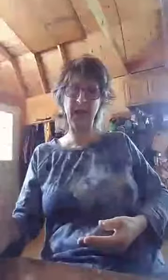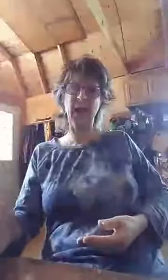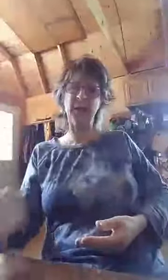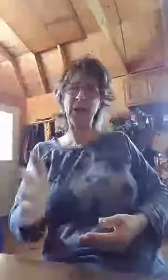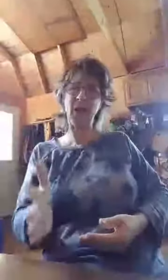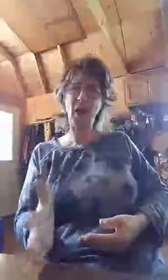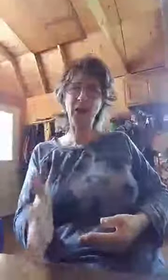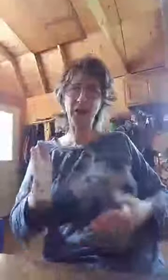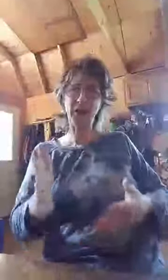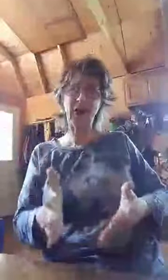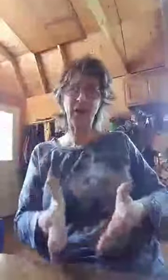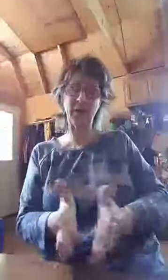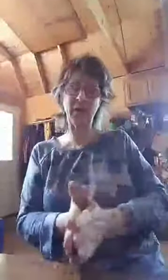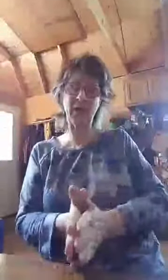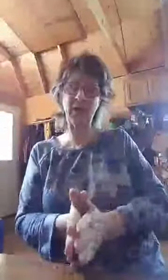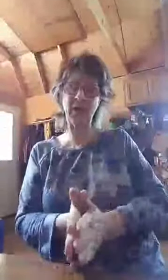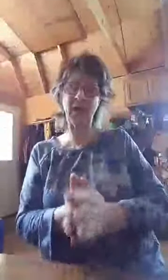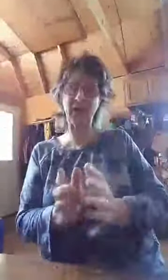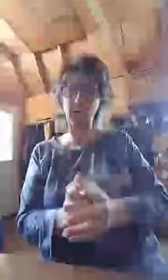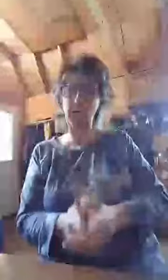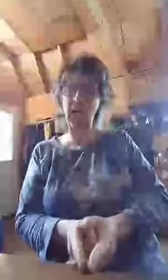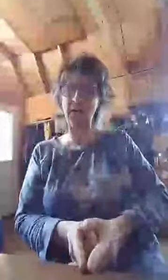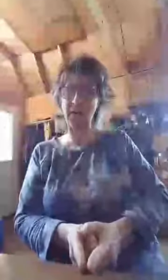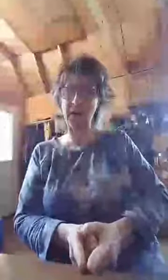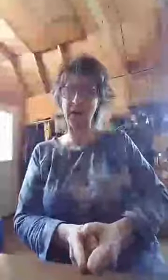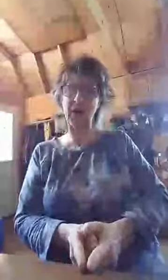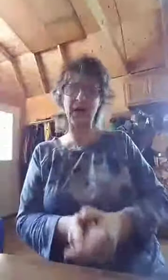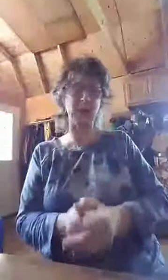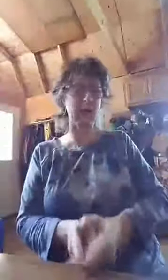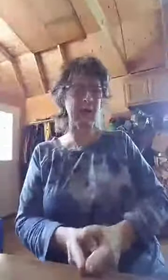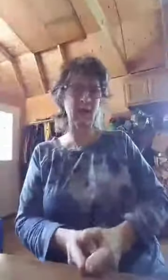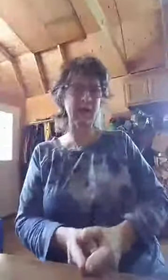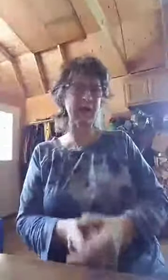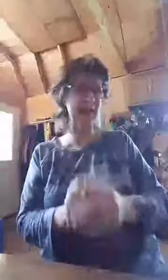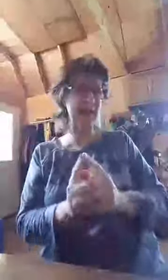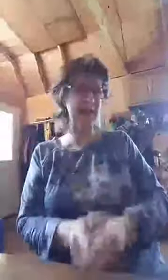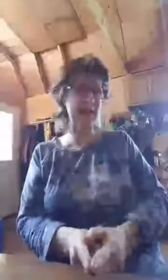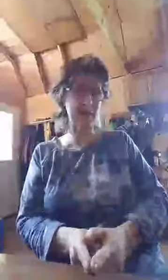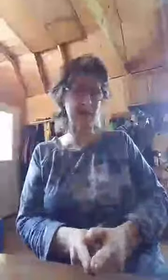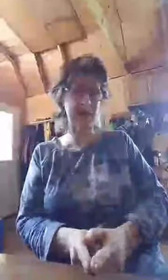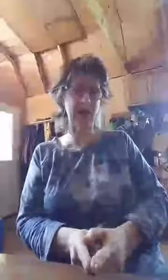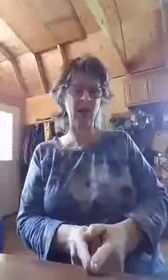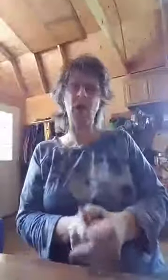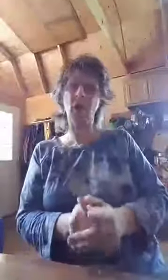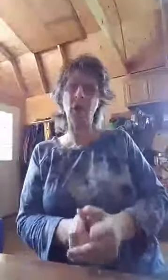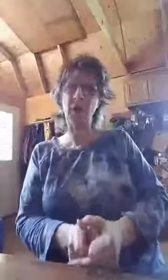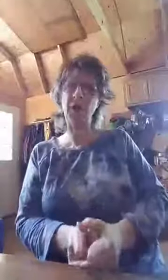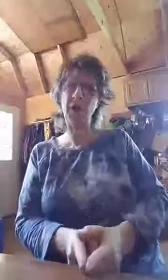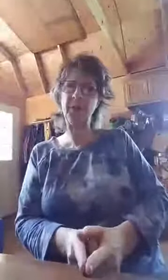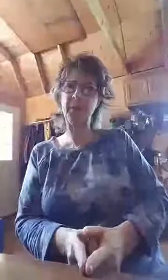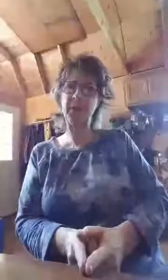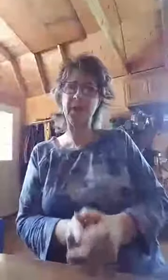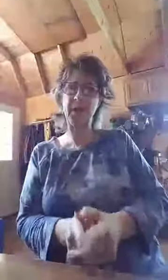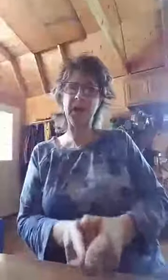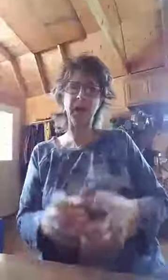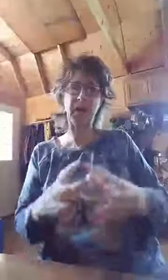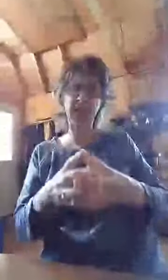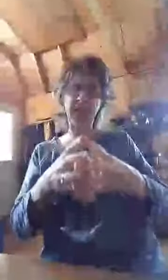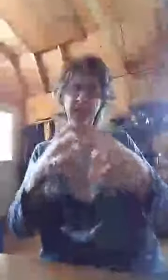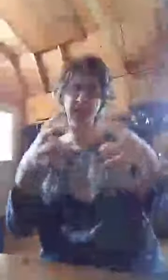but also to have the revelation knowledge that we have the mind of Christ. The mind of Christ is not 10% or one third percent. The mind of Christ is